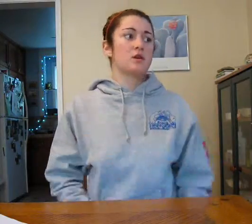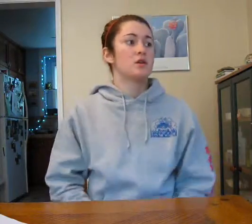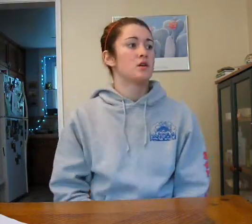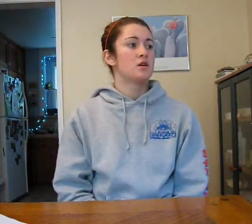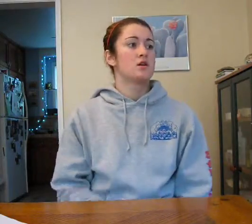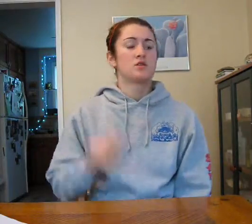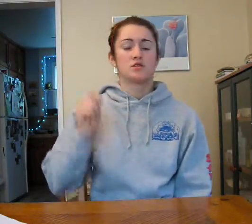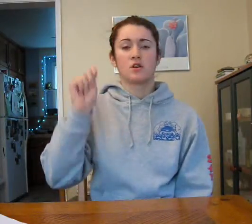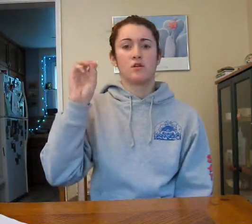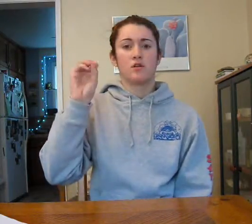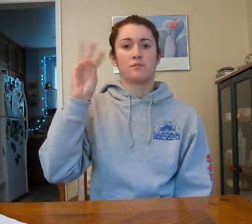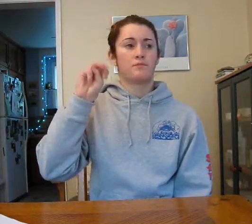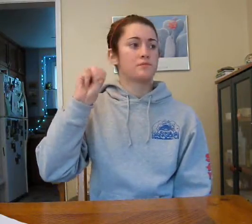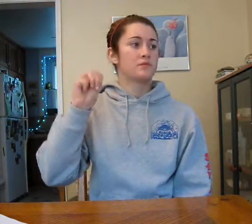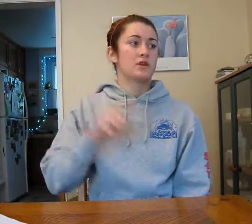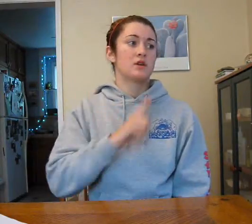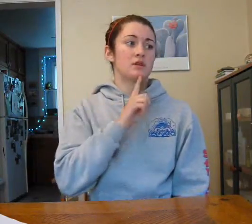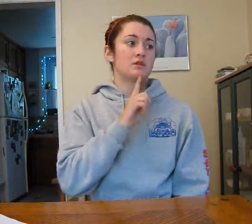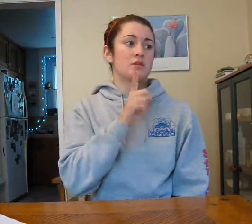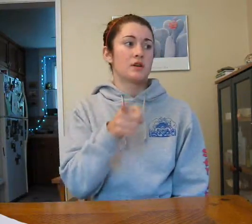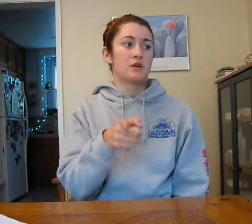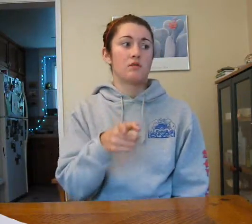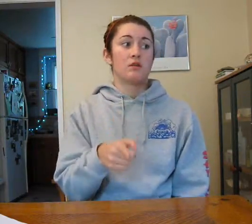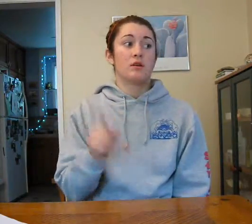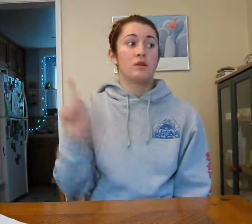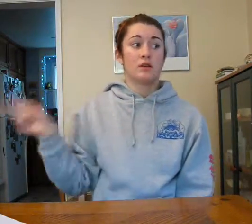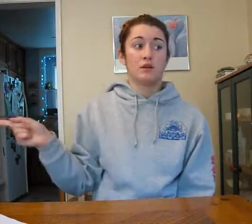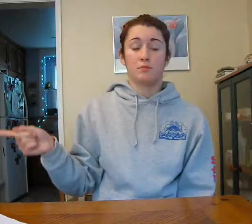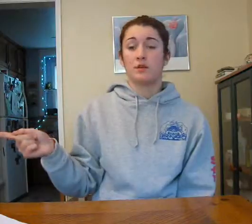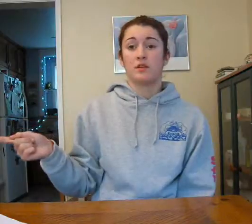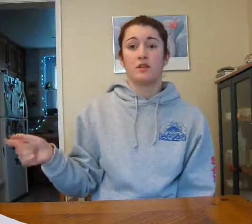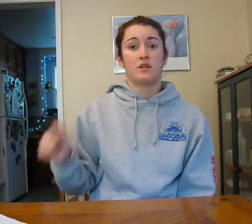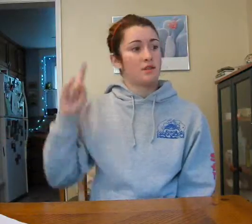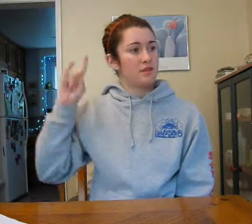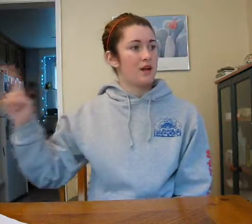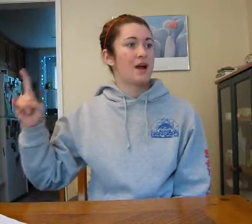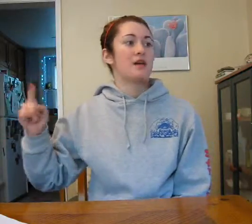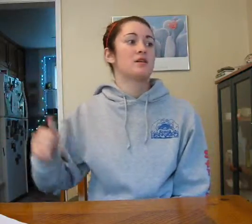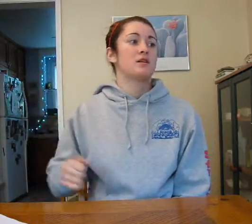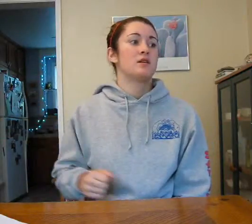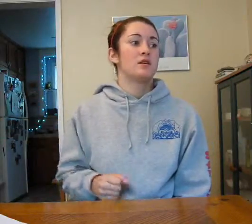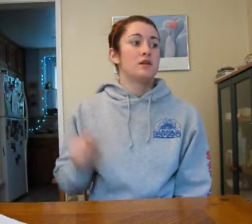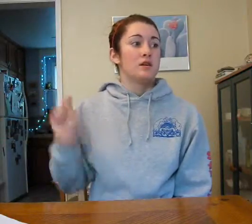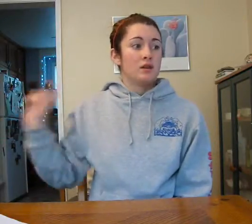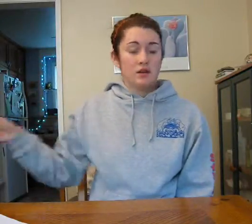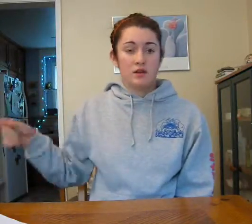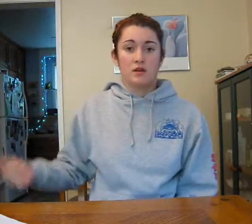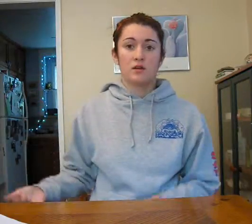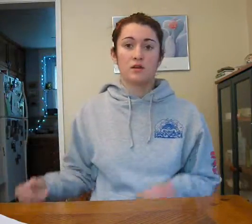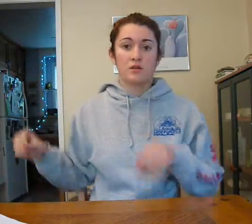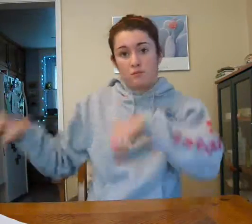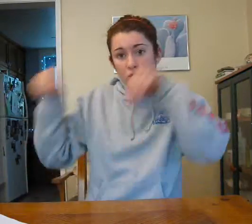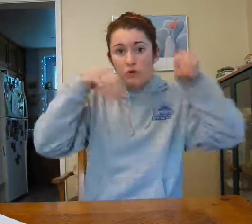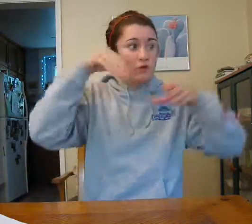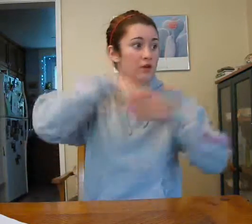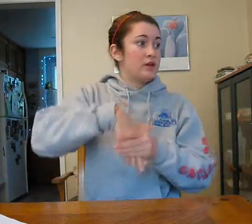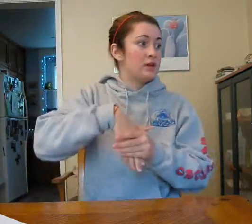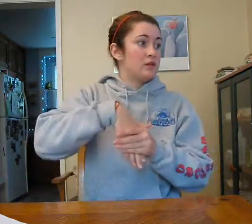Tom tell him that he moved in